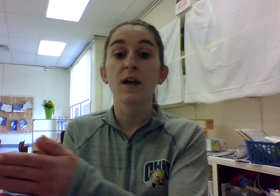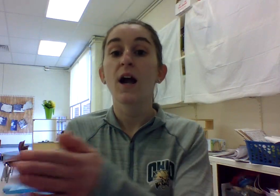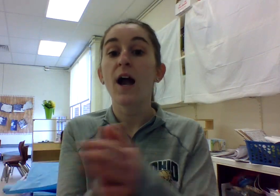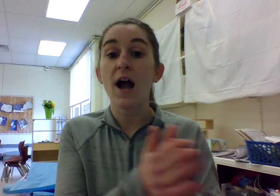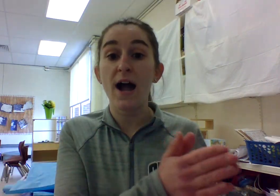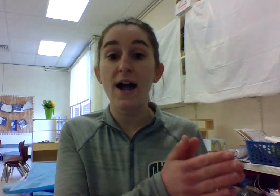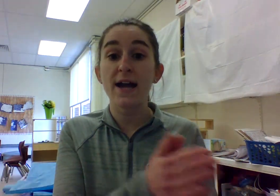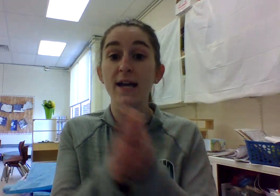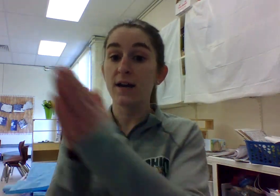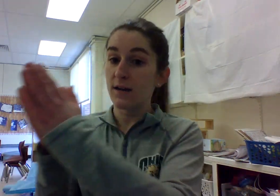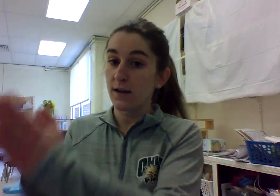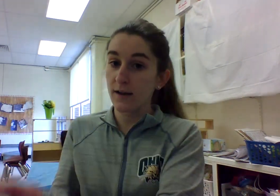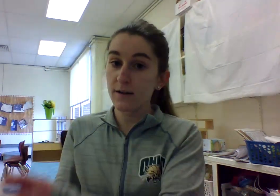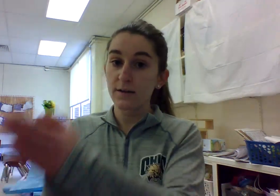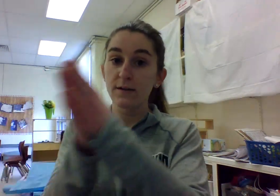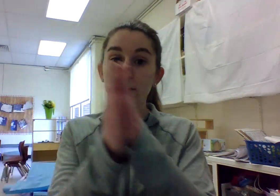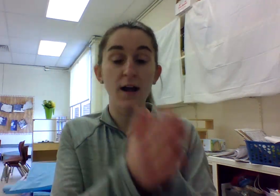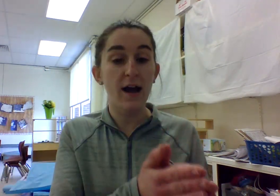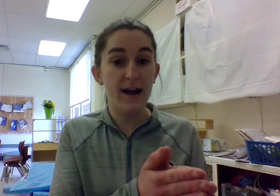Hi, huh, i.